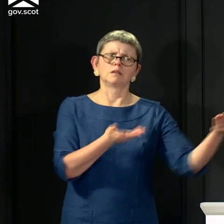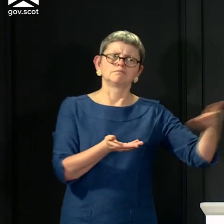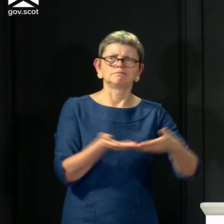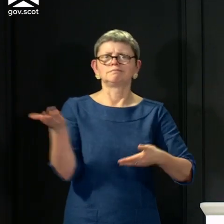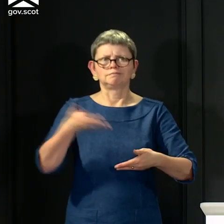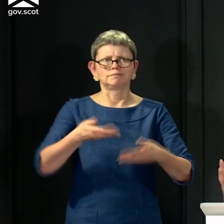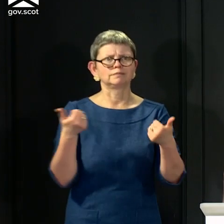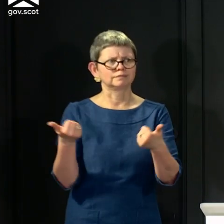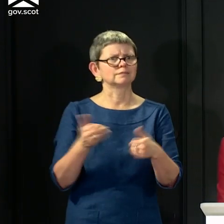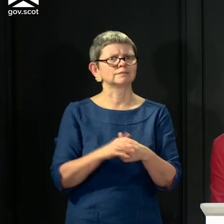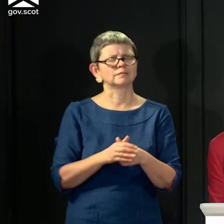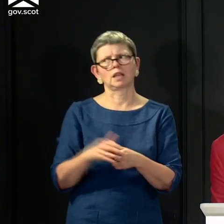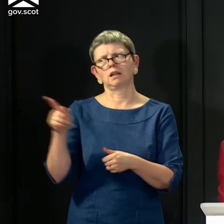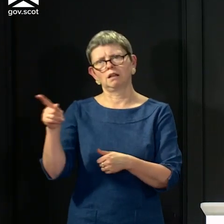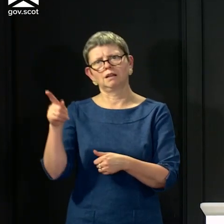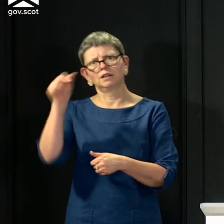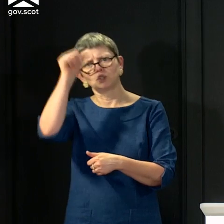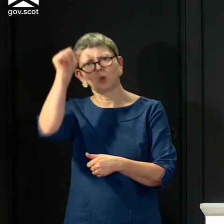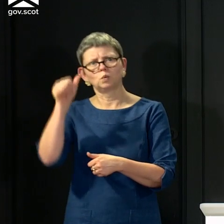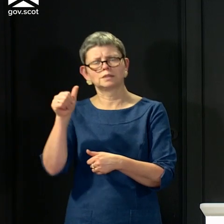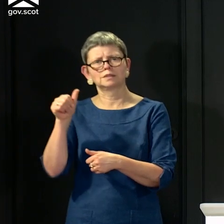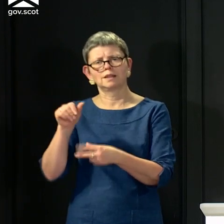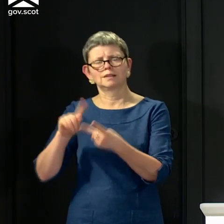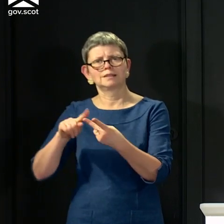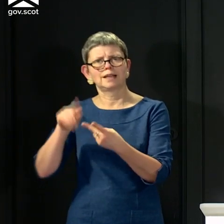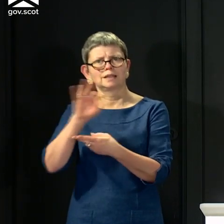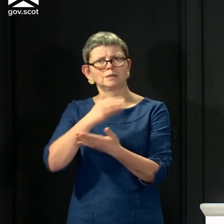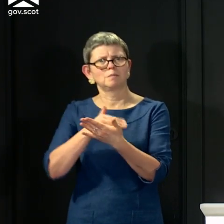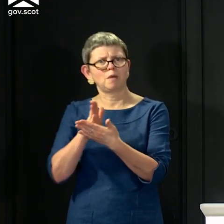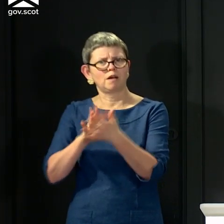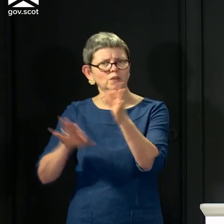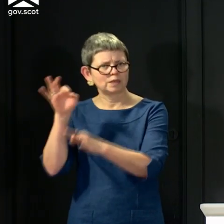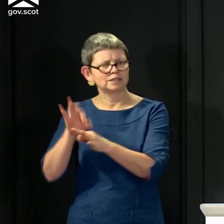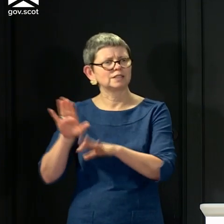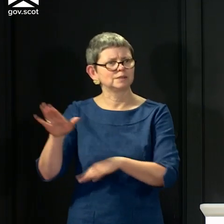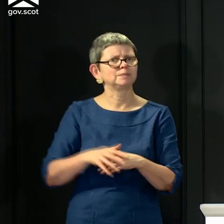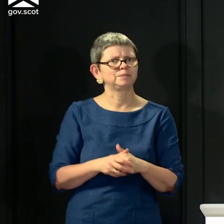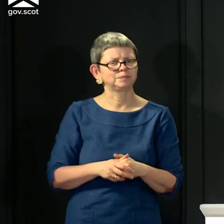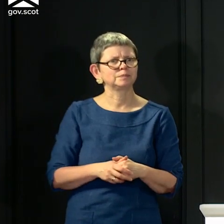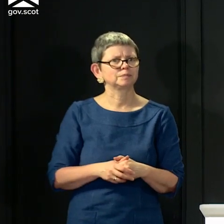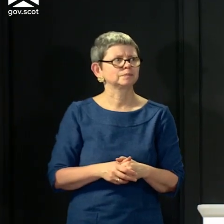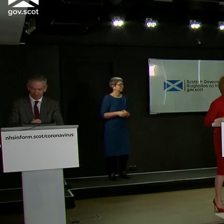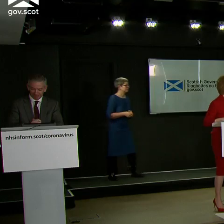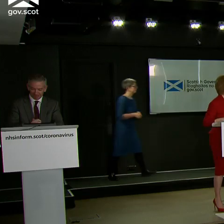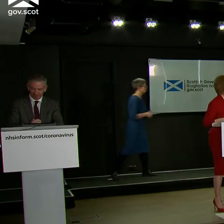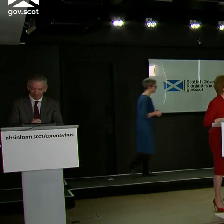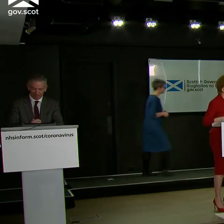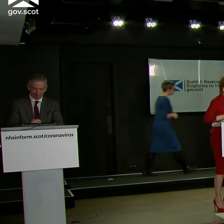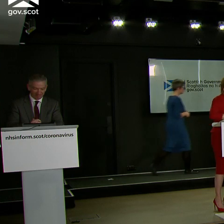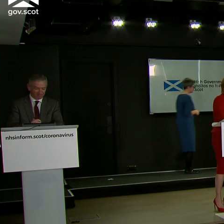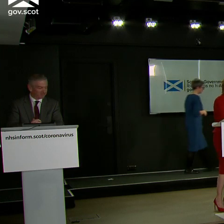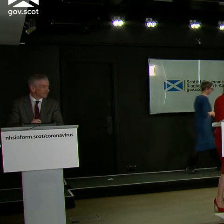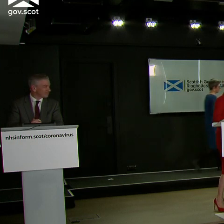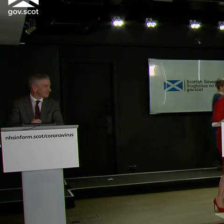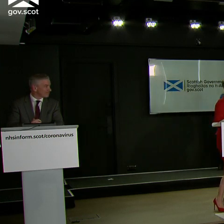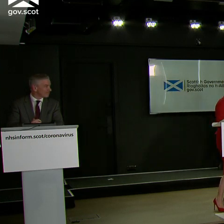qualified of the three, the only qualified of the three of us to answer the second part of the question with any degree of accuracy. The